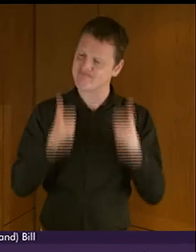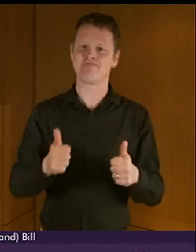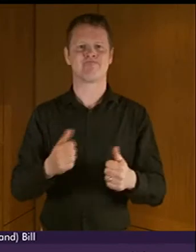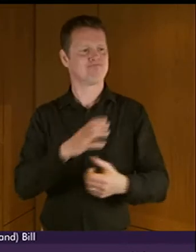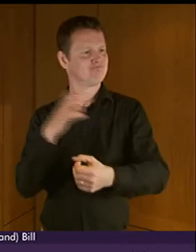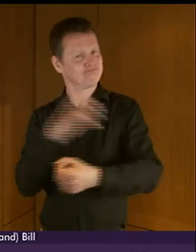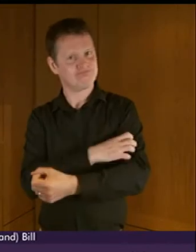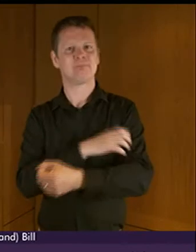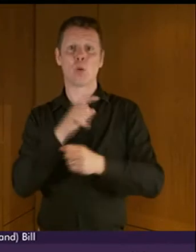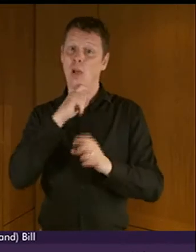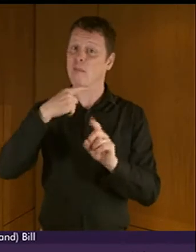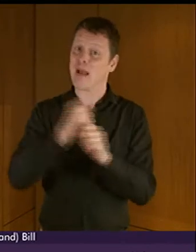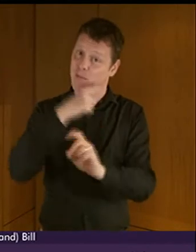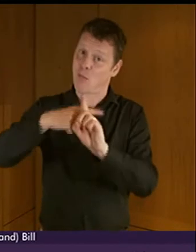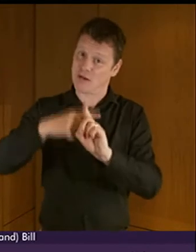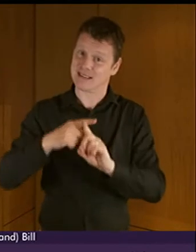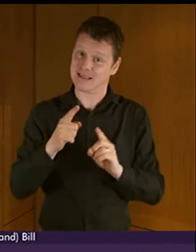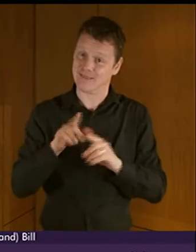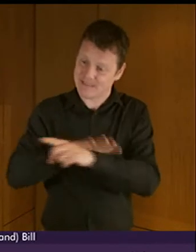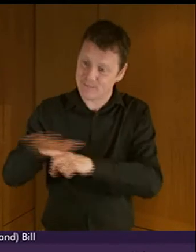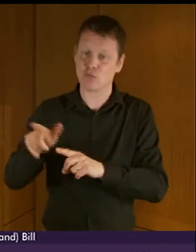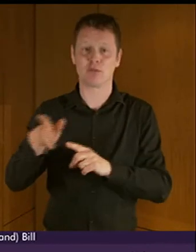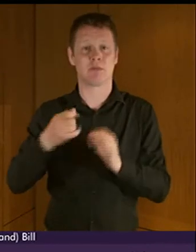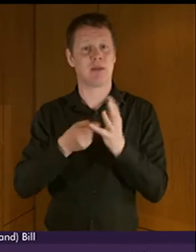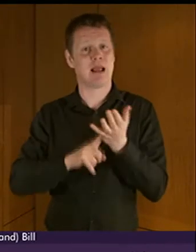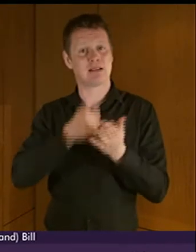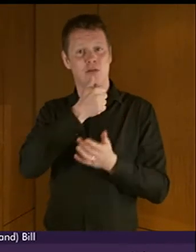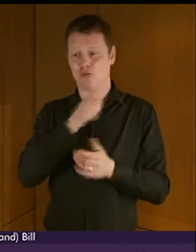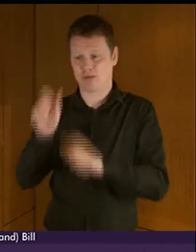positive difference to the lives of BSL users